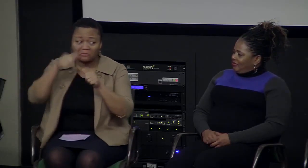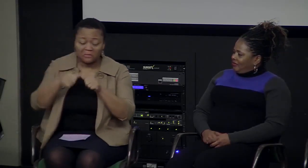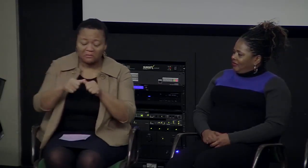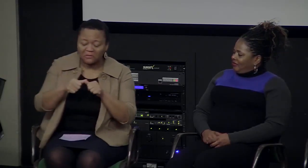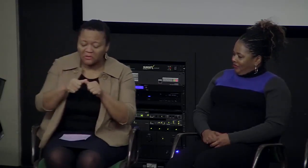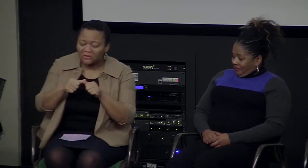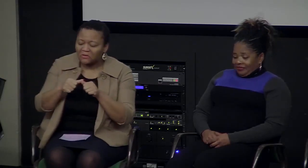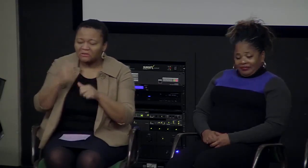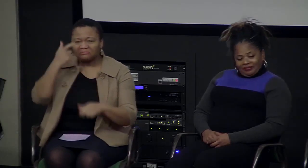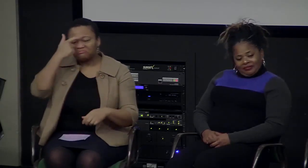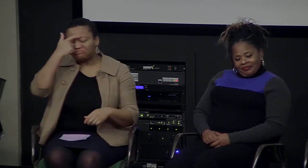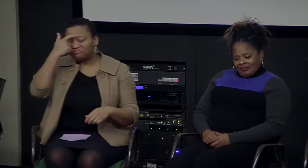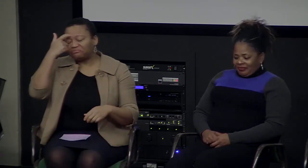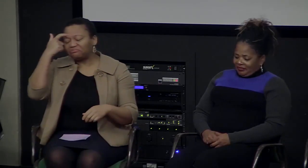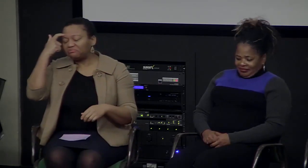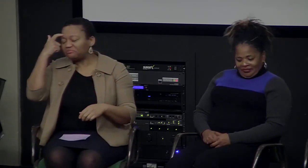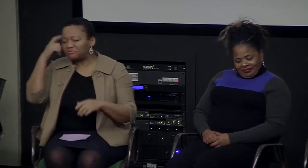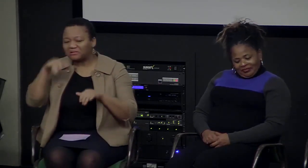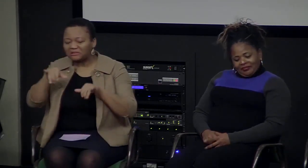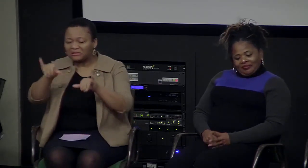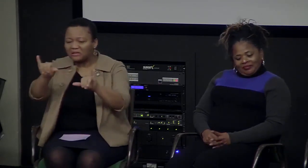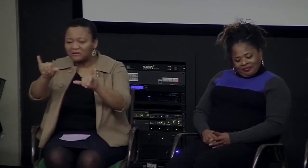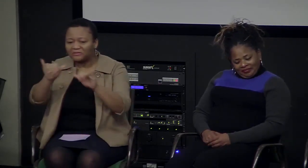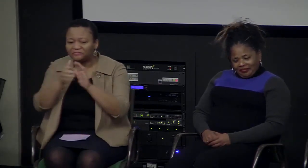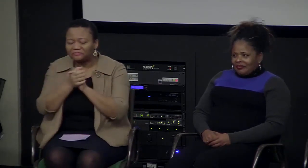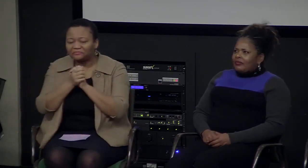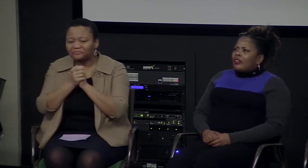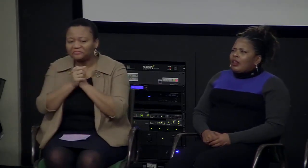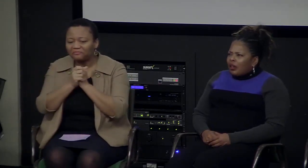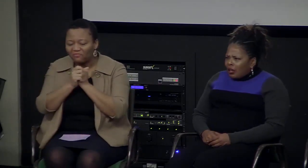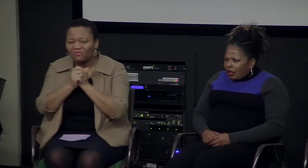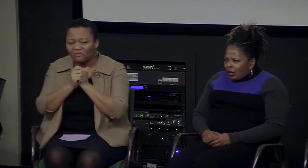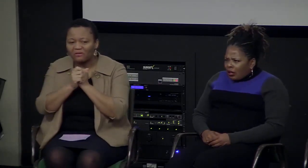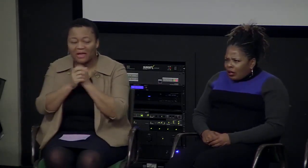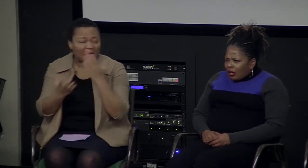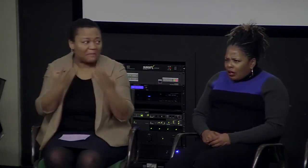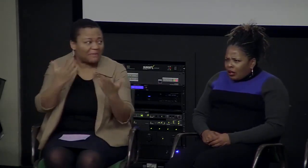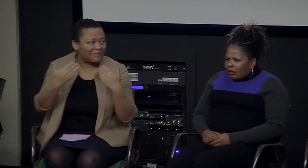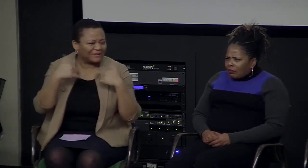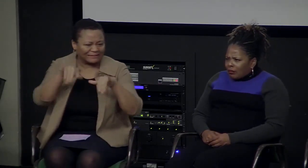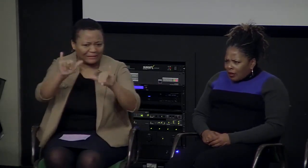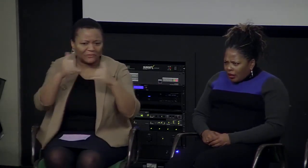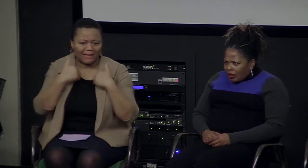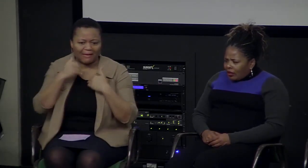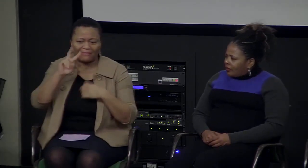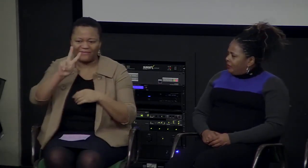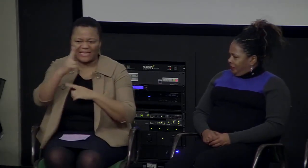we'd bring in different professionals. I also remember another experience that I was very scarred from. Still am. Still.